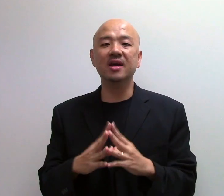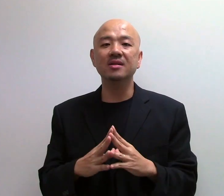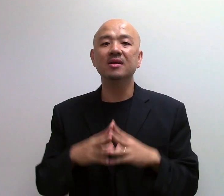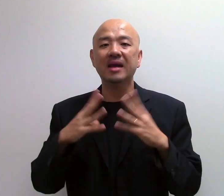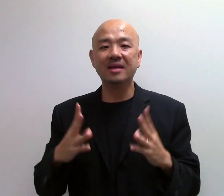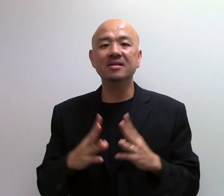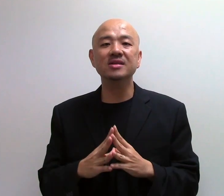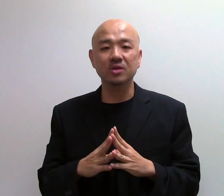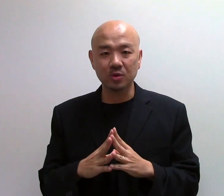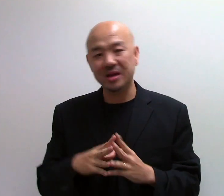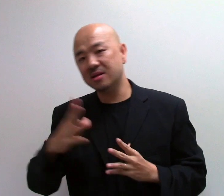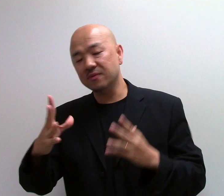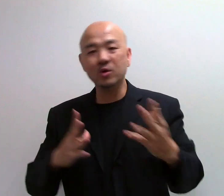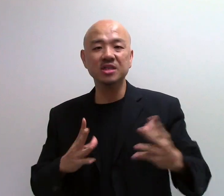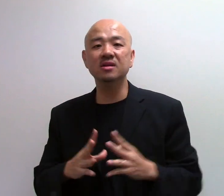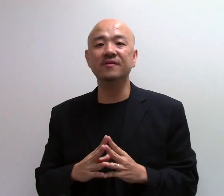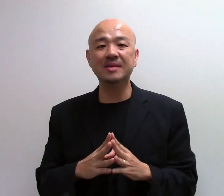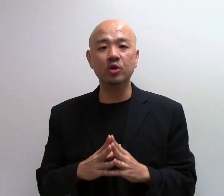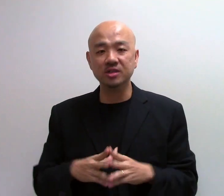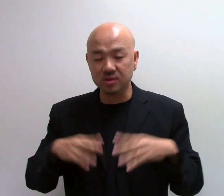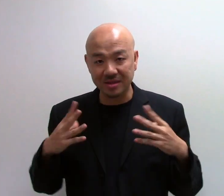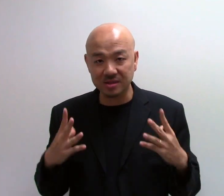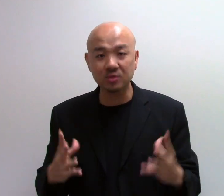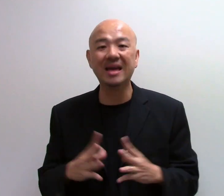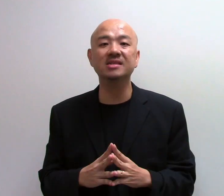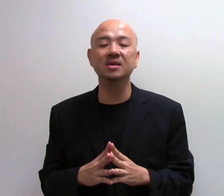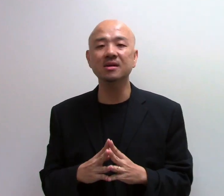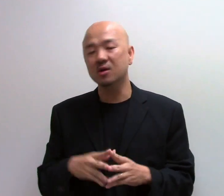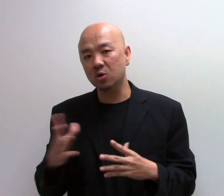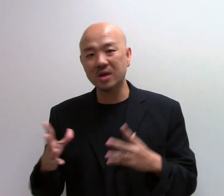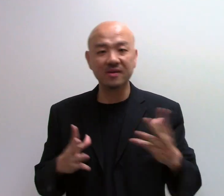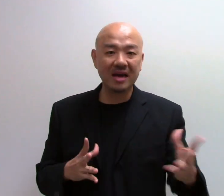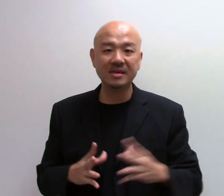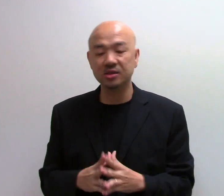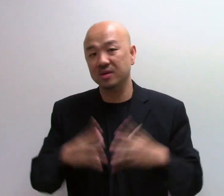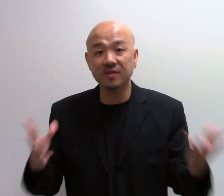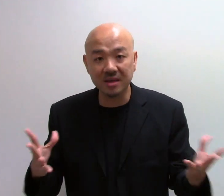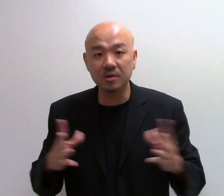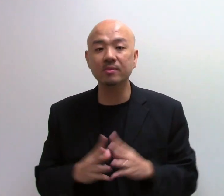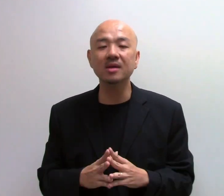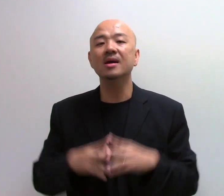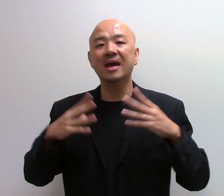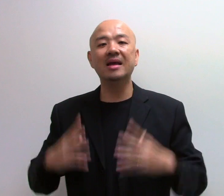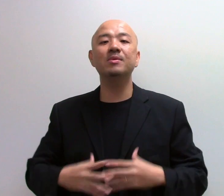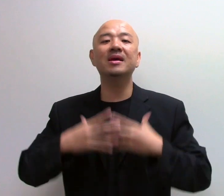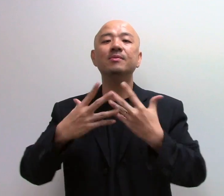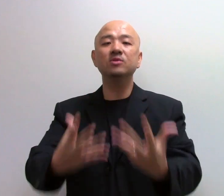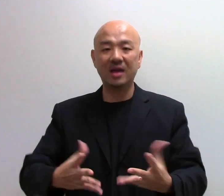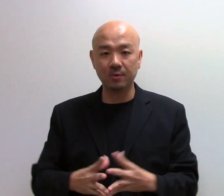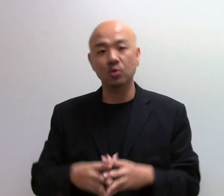can handle things on your own. And occasionally, if you some questions, you can still text me on WhatsApp or even email me. And I'll be able to help you.